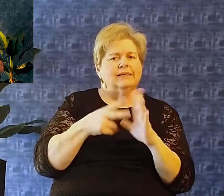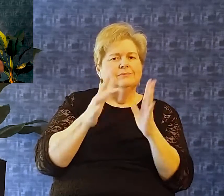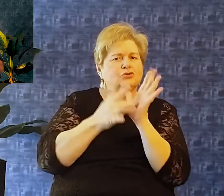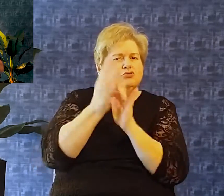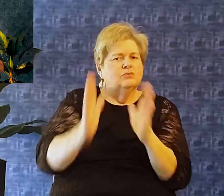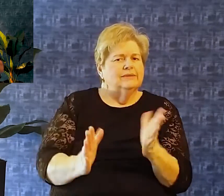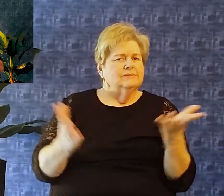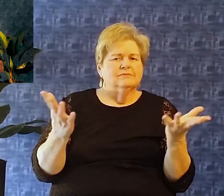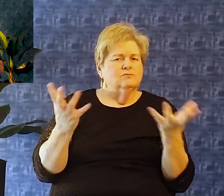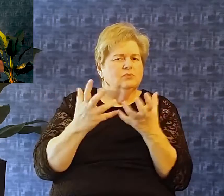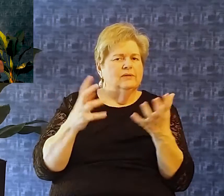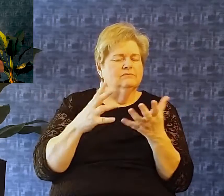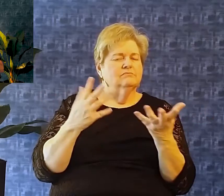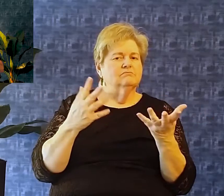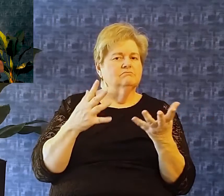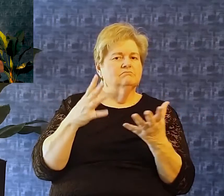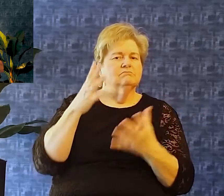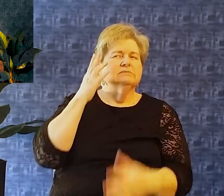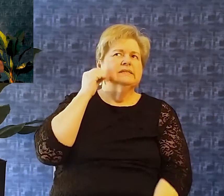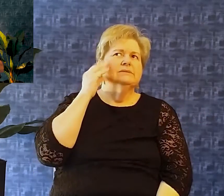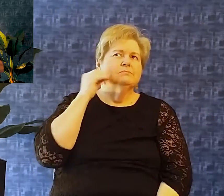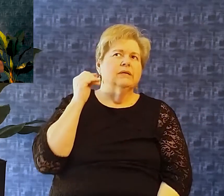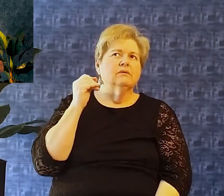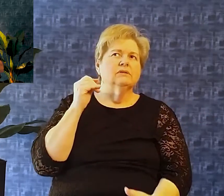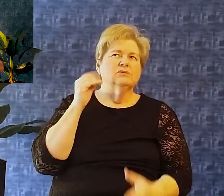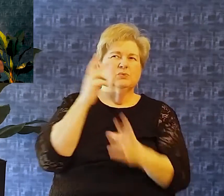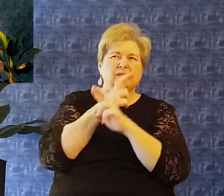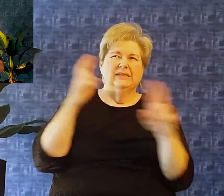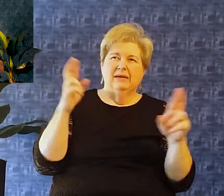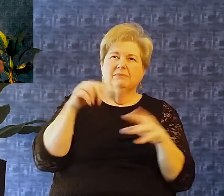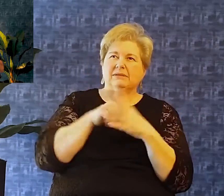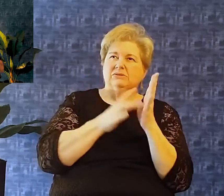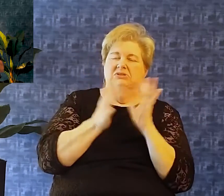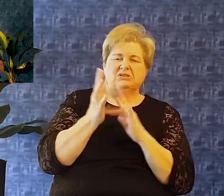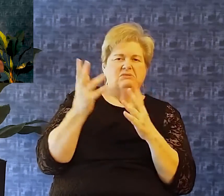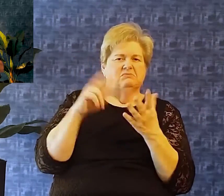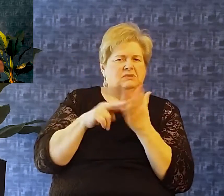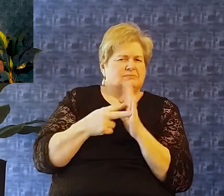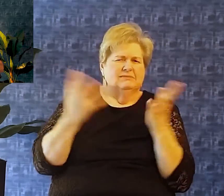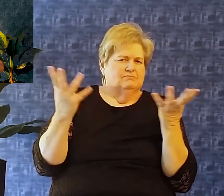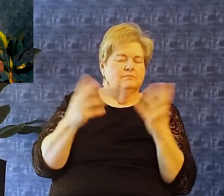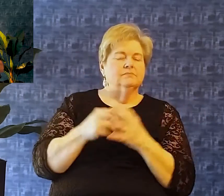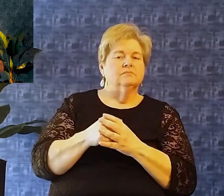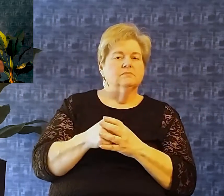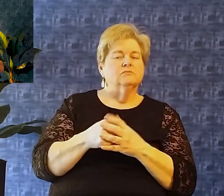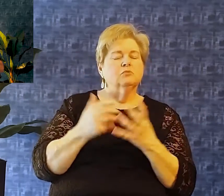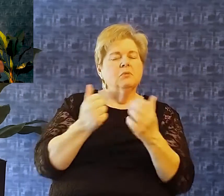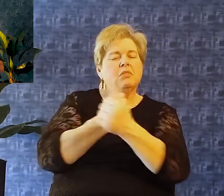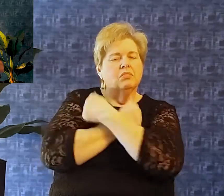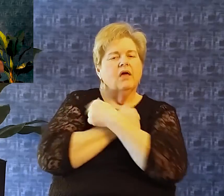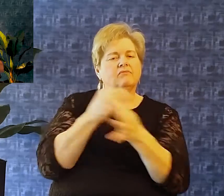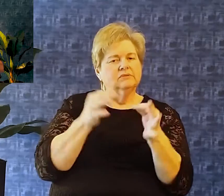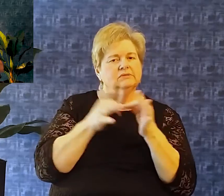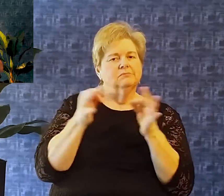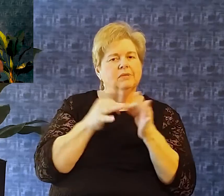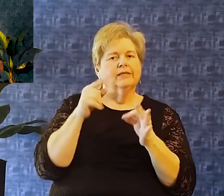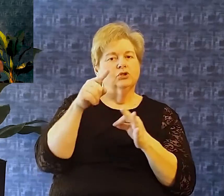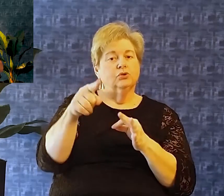About what it means To experience The redemption That Jesus offers We would love To talk with you If you are a